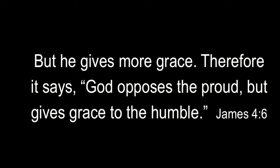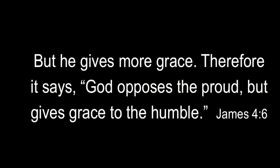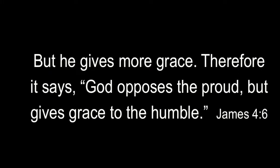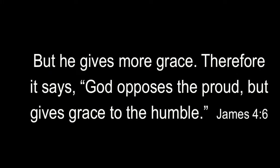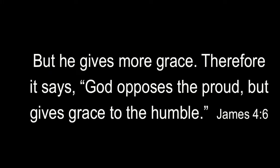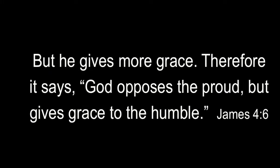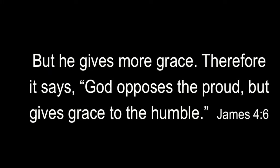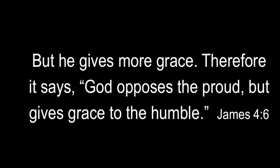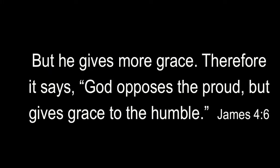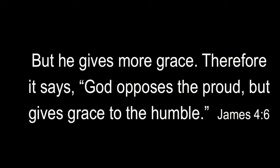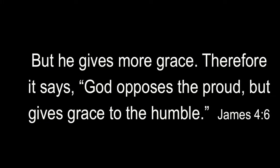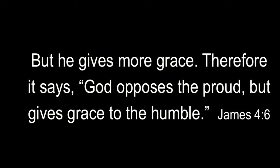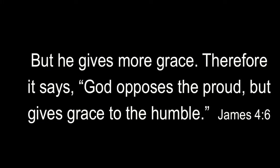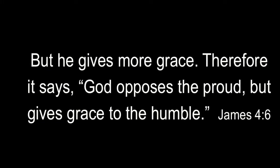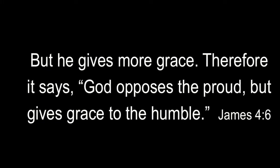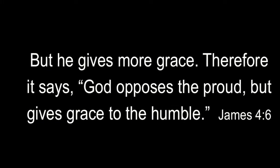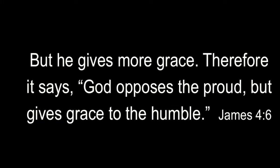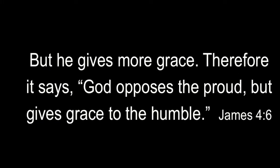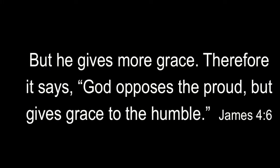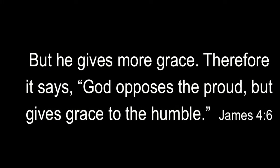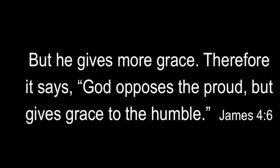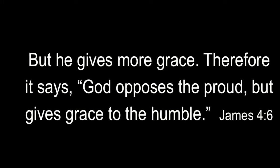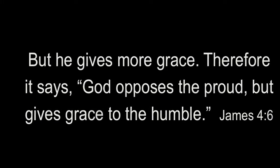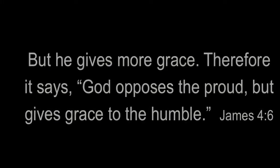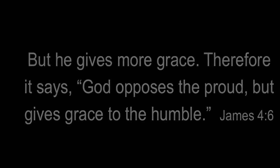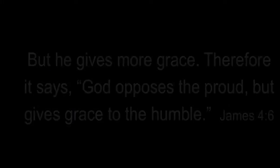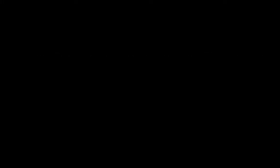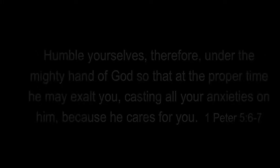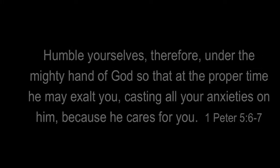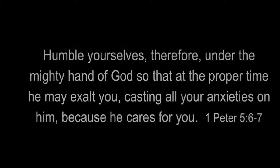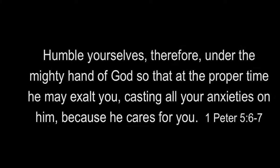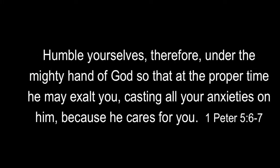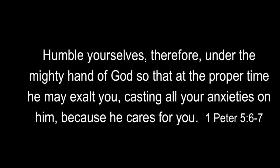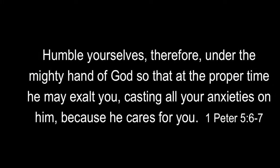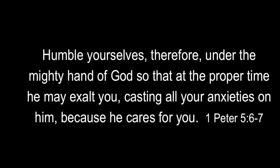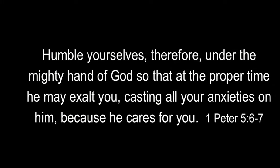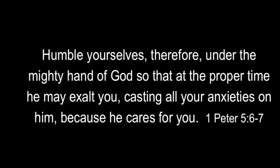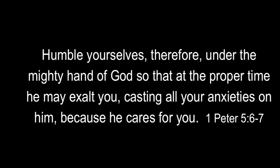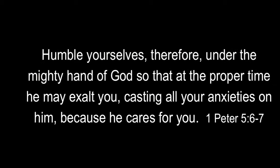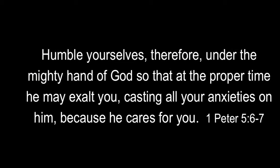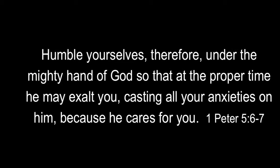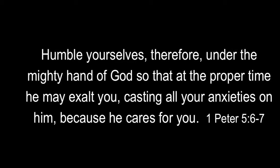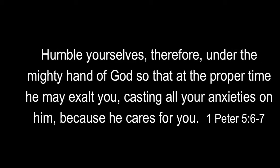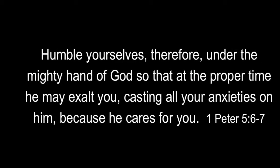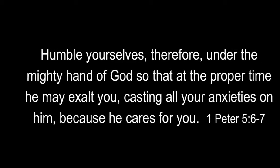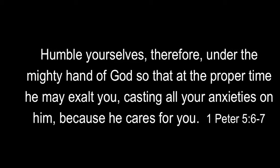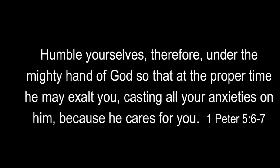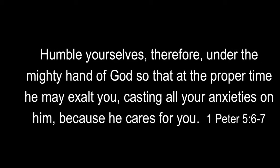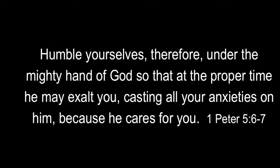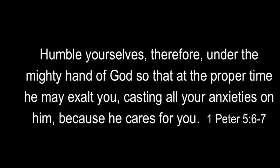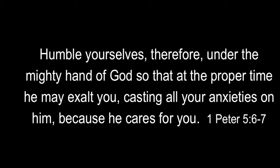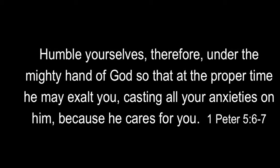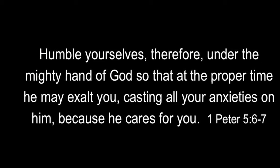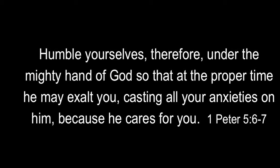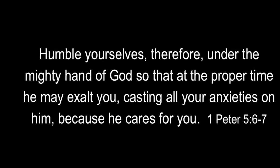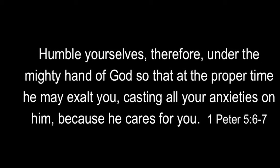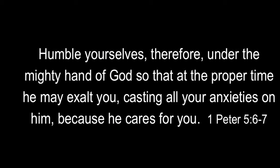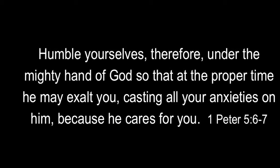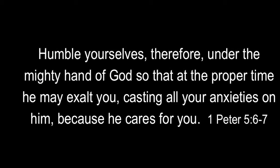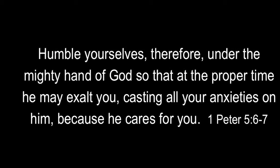it says, opposes the proud, but gives grace to the humble. Humble yourselves, therefore, under the mighty hand of God, so that at the